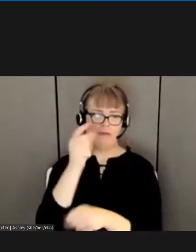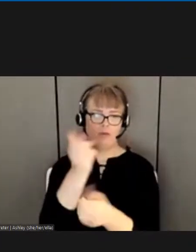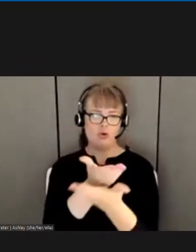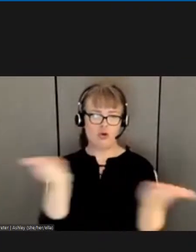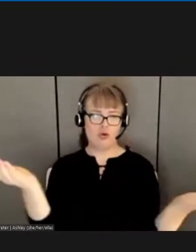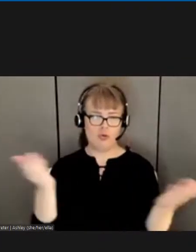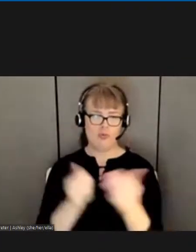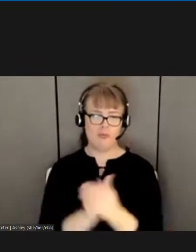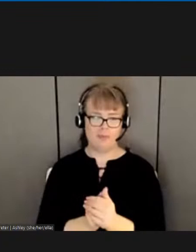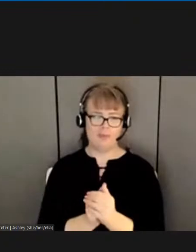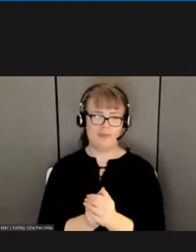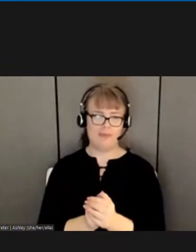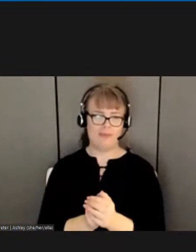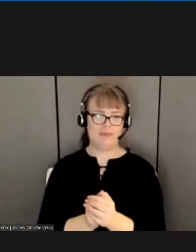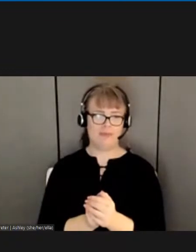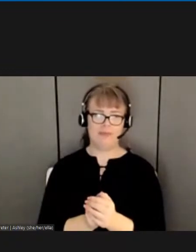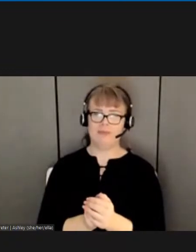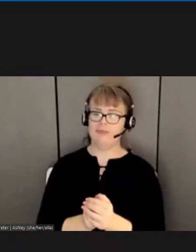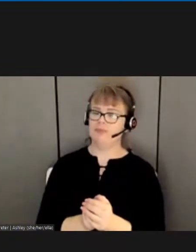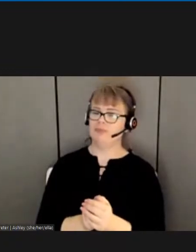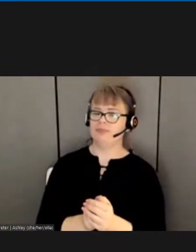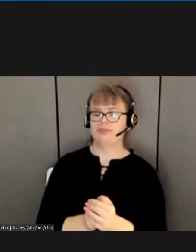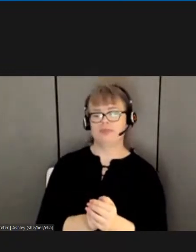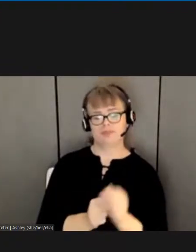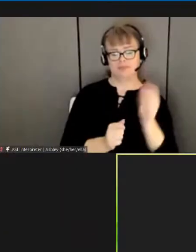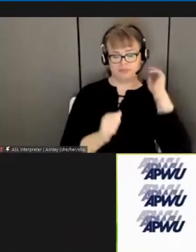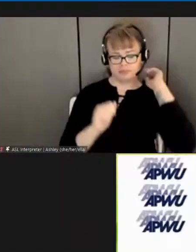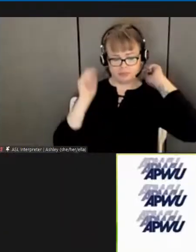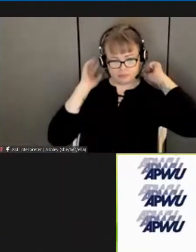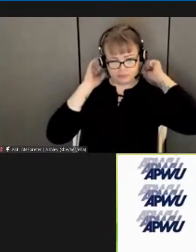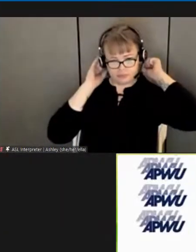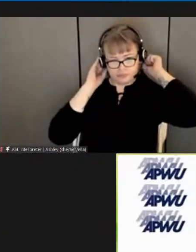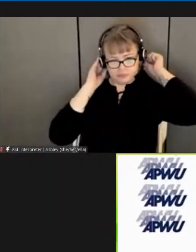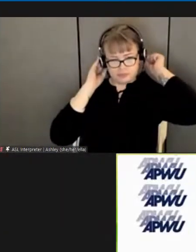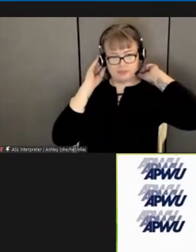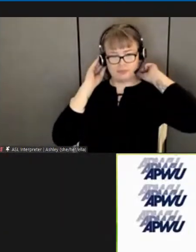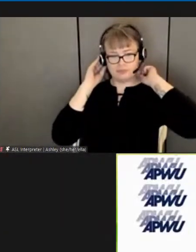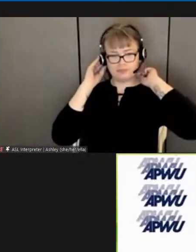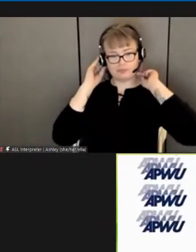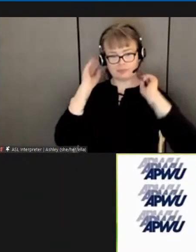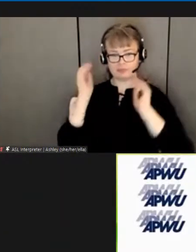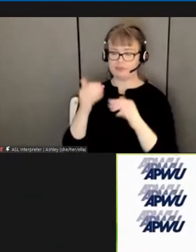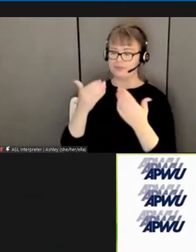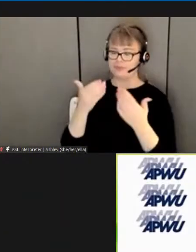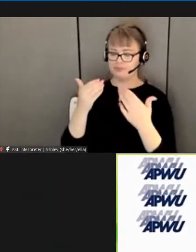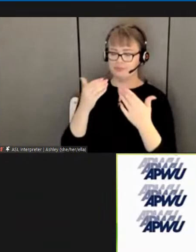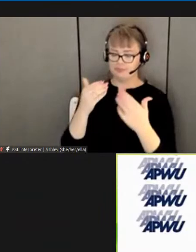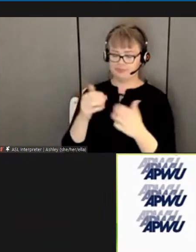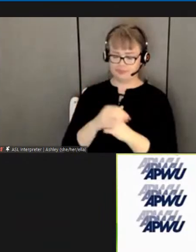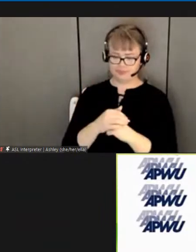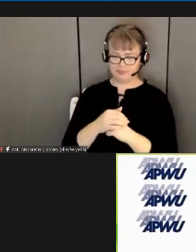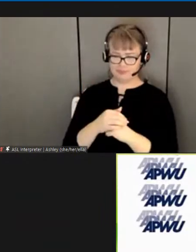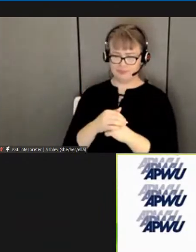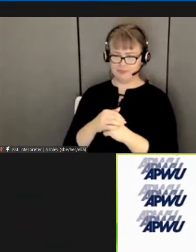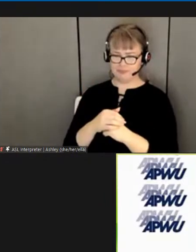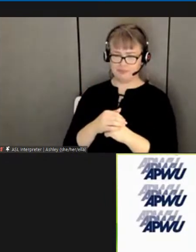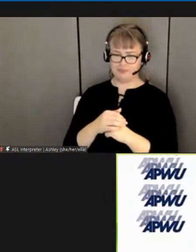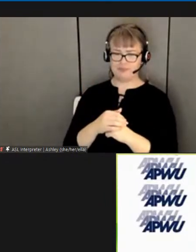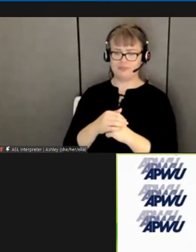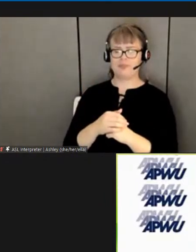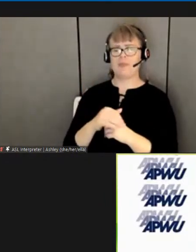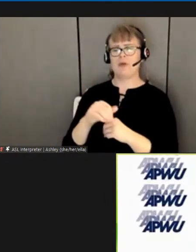thank you thank you vance i have a question for you too coming from don chaney